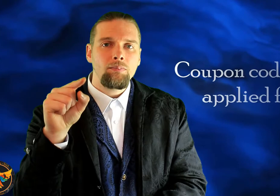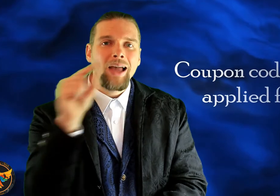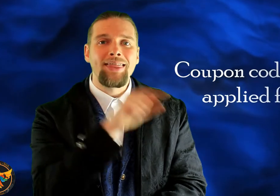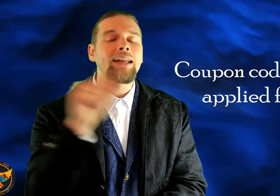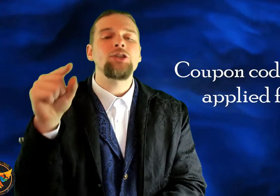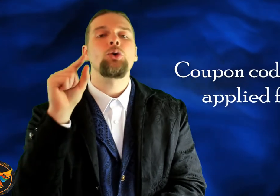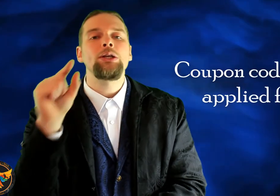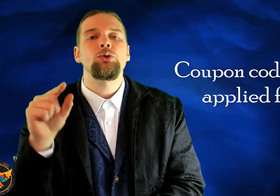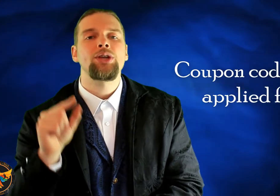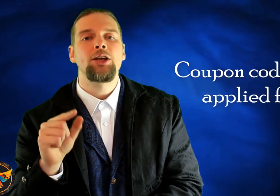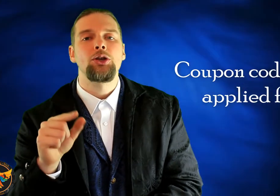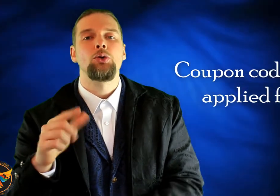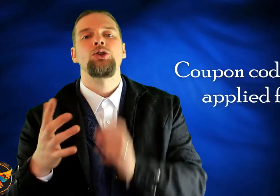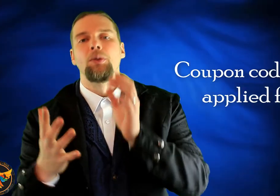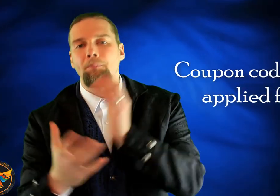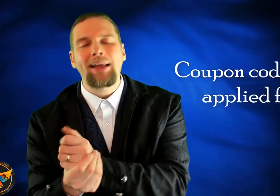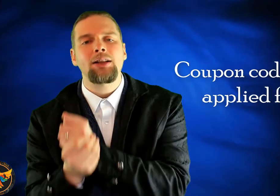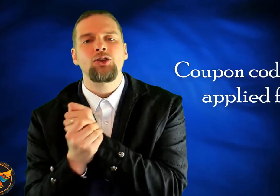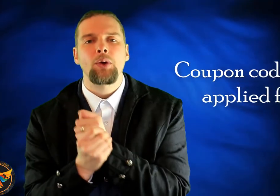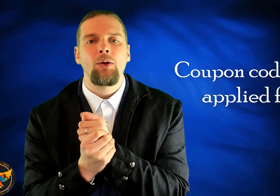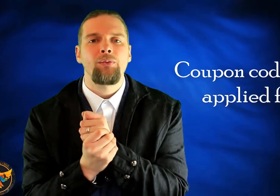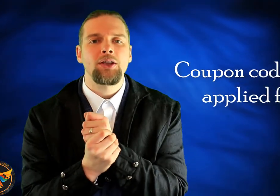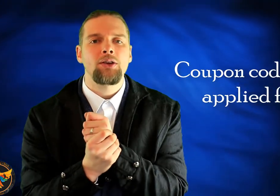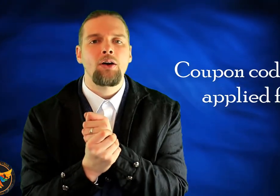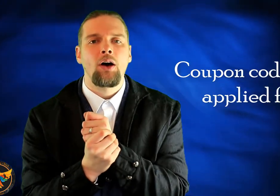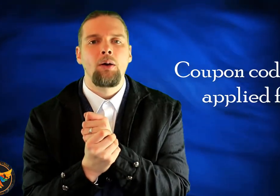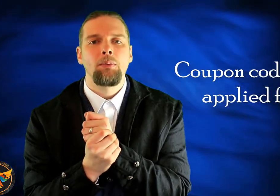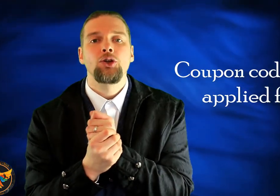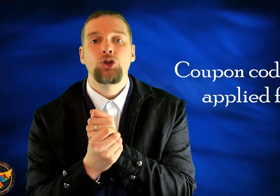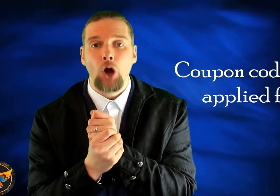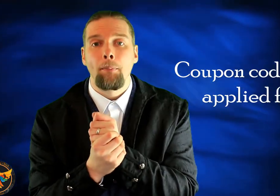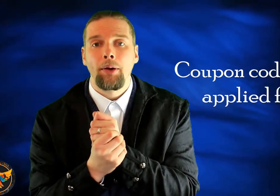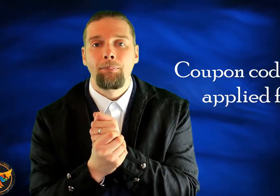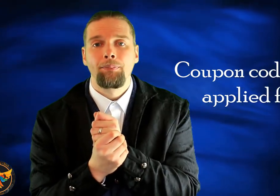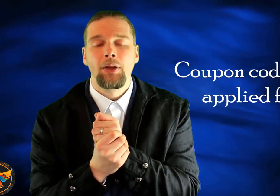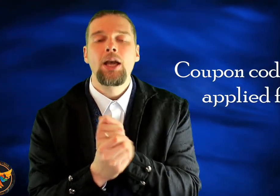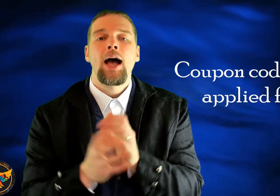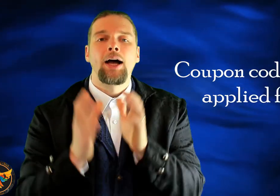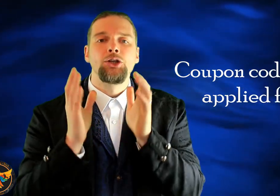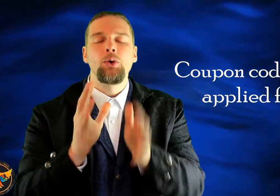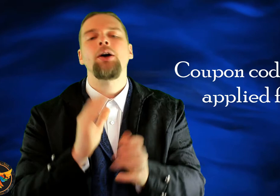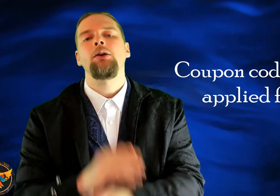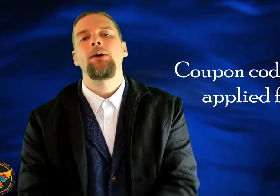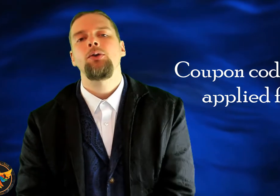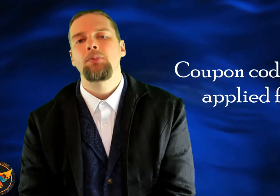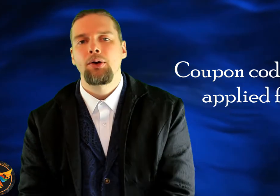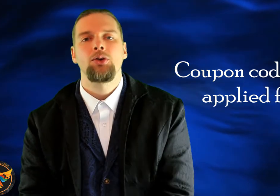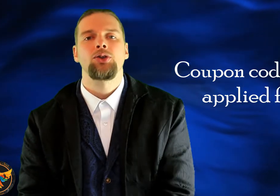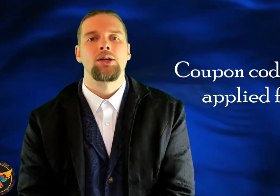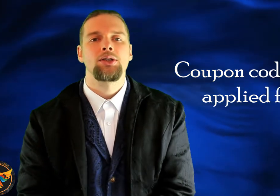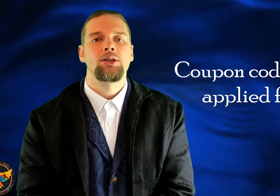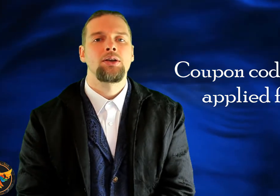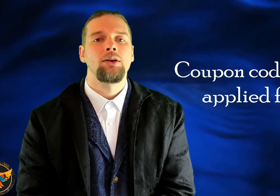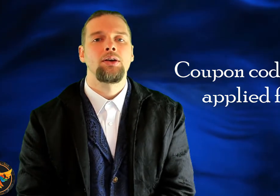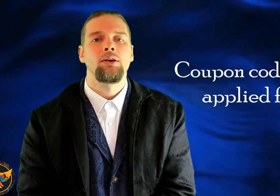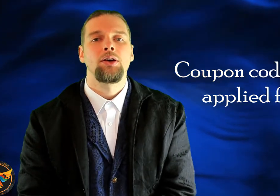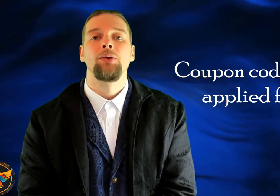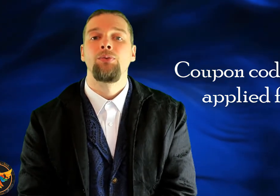And that is going to take you to the BattletoWeAllFace.com shop. And you are going to be able to purchase at a